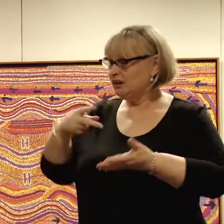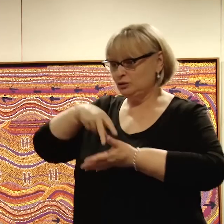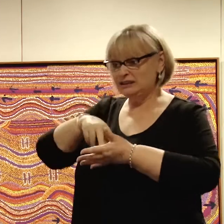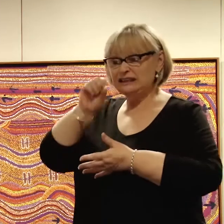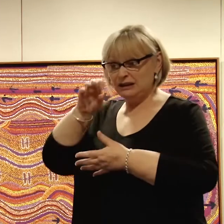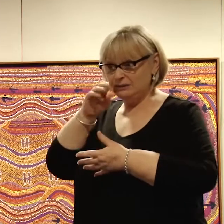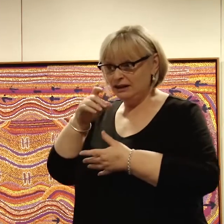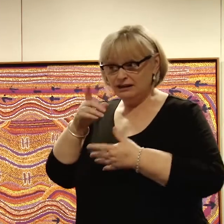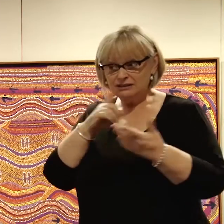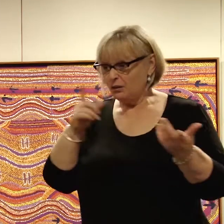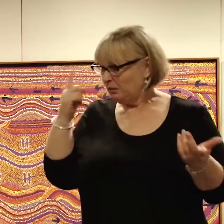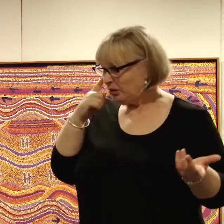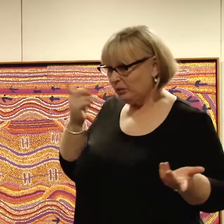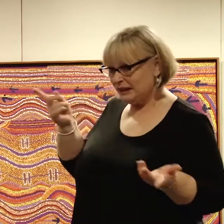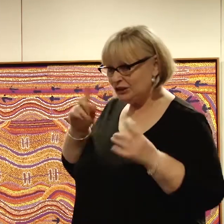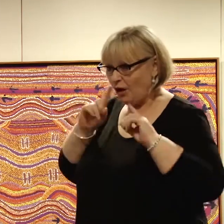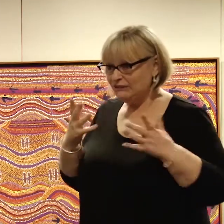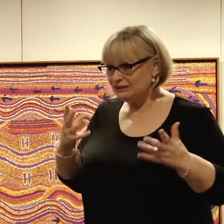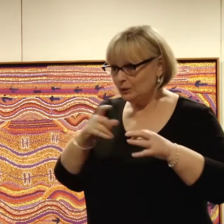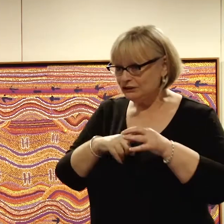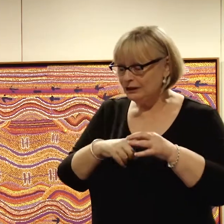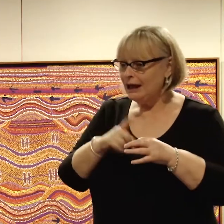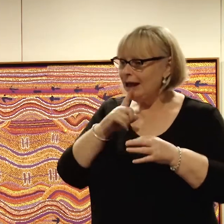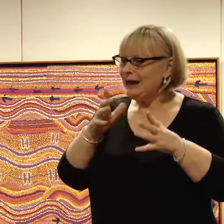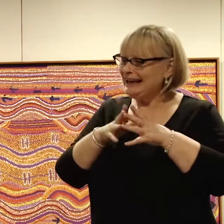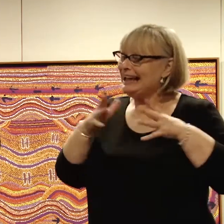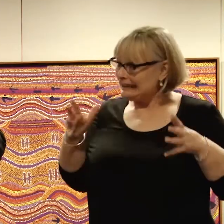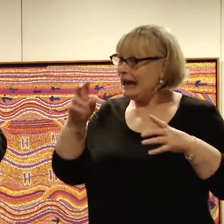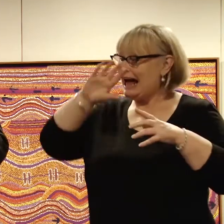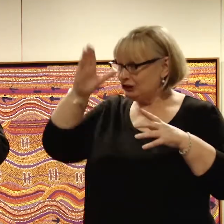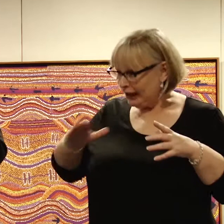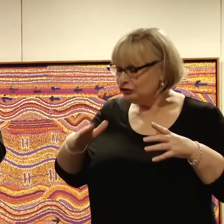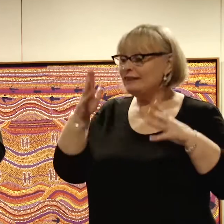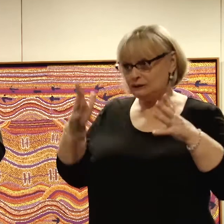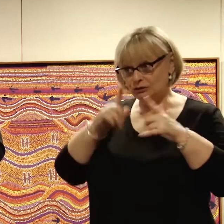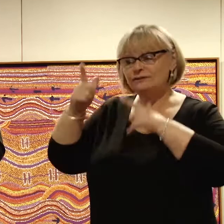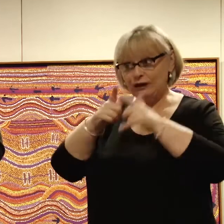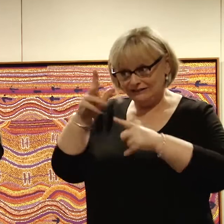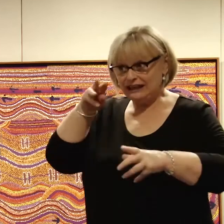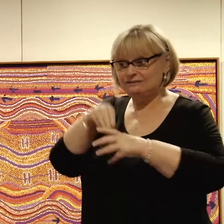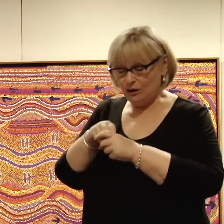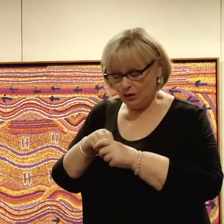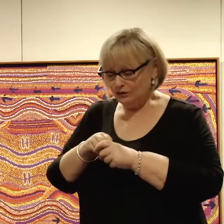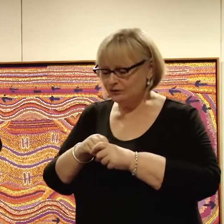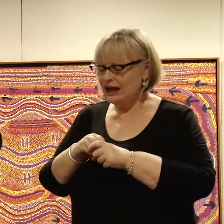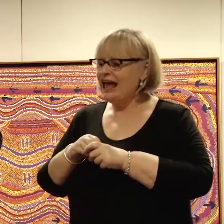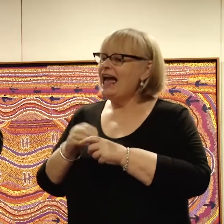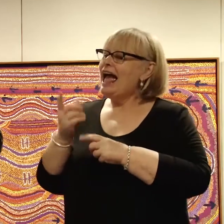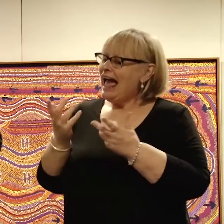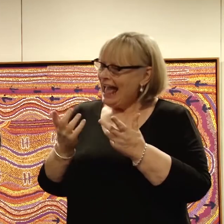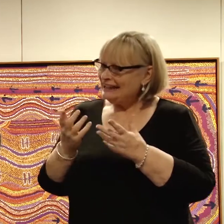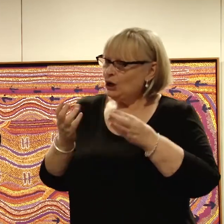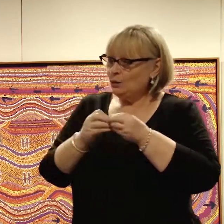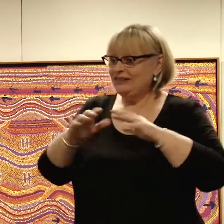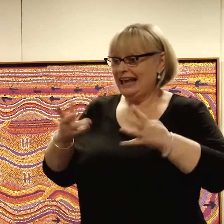the obvious question you're all asking. Firstly, it's a large country so there's a lot of travelling involved. And so with